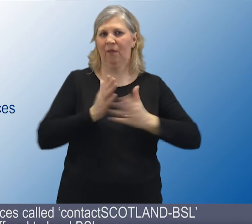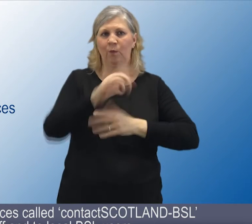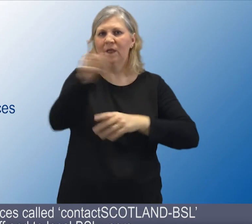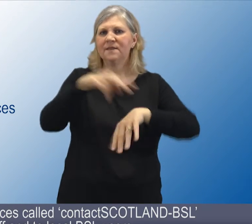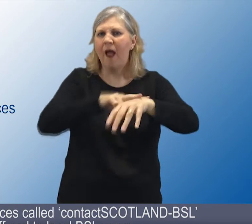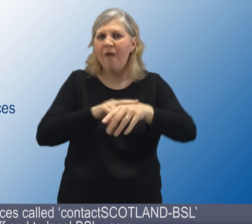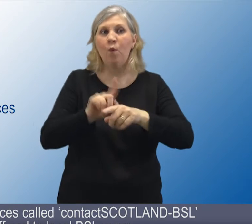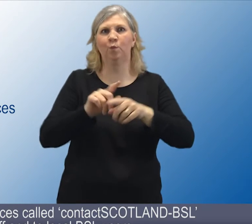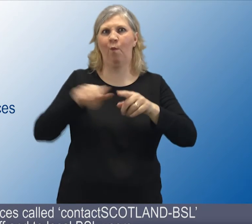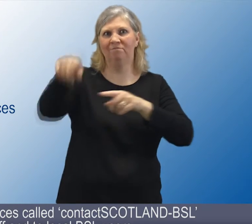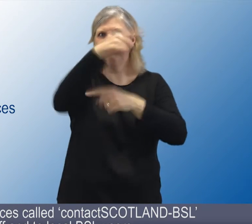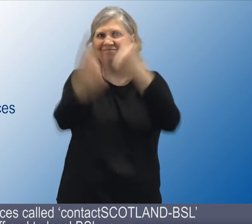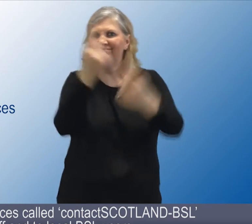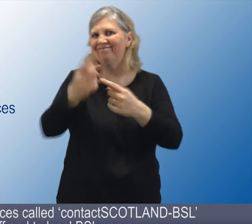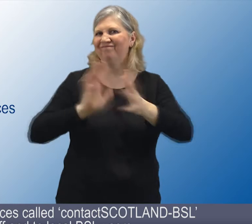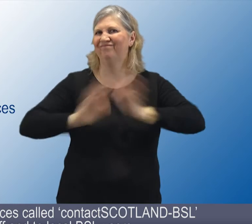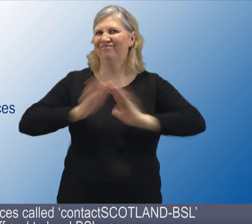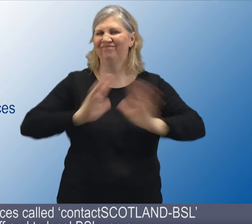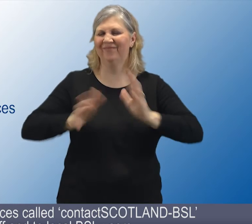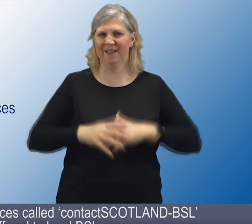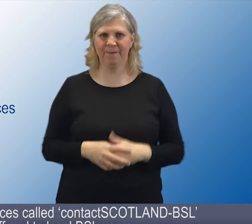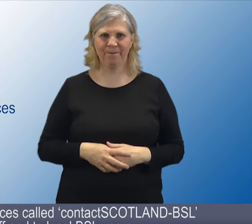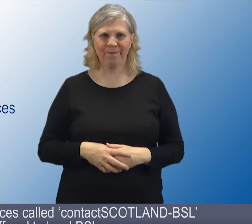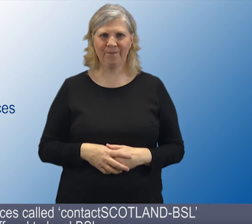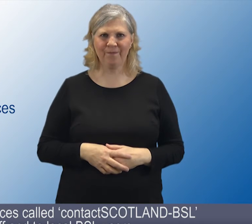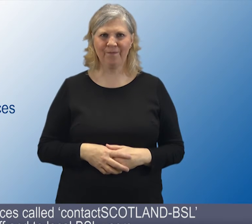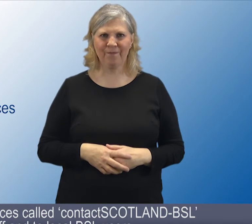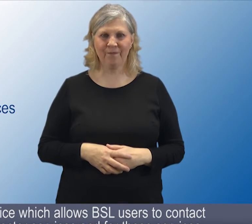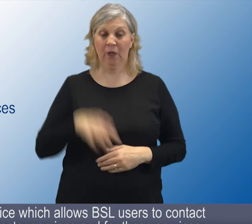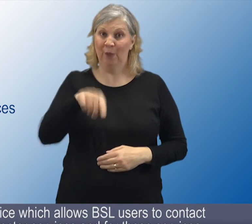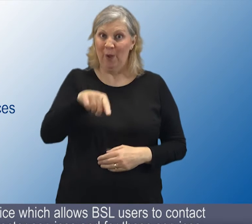called Contact Scotland BSL to staff and to local BSL users